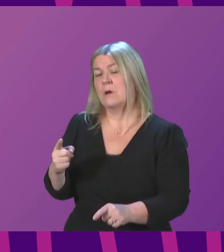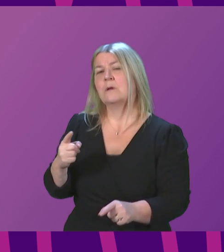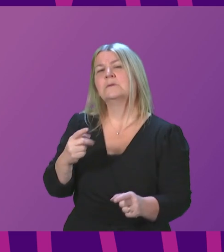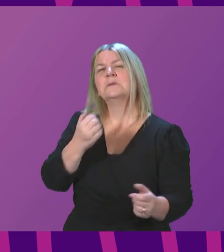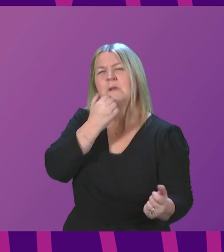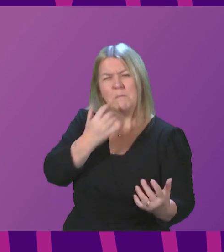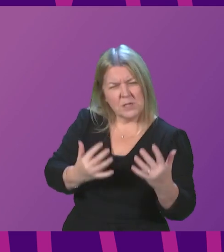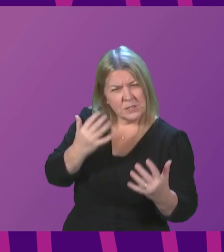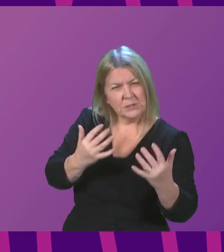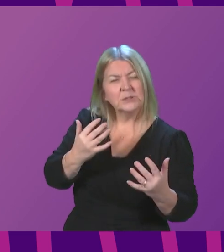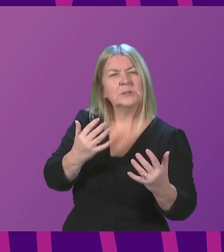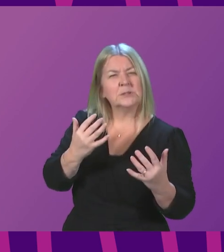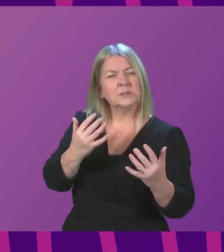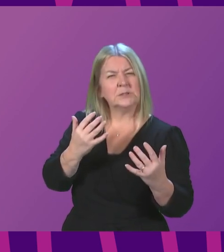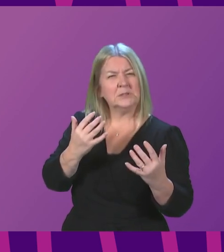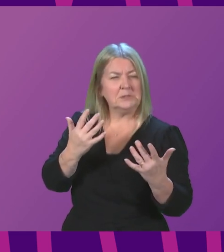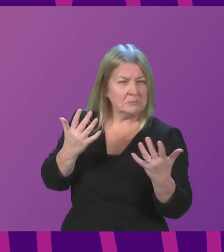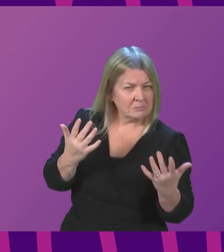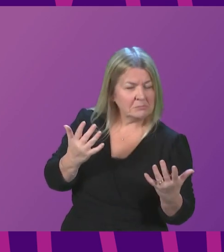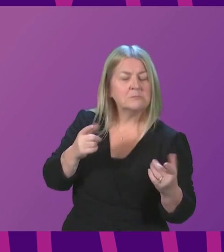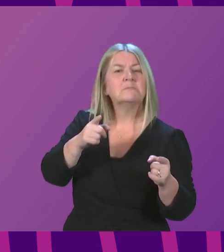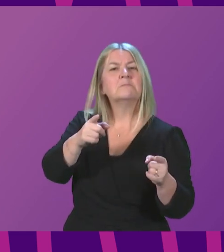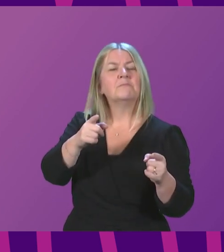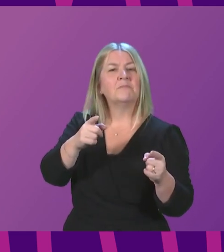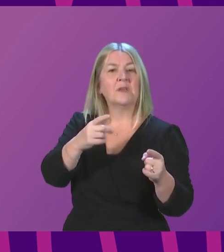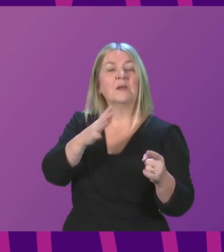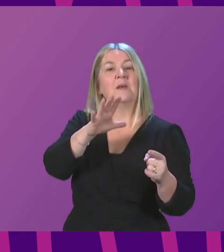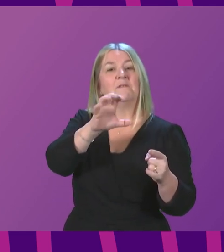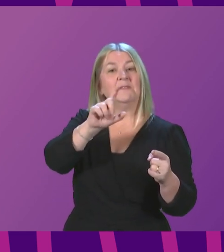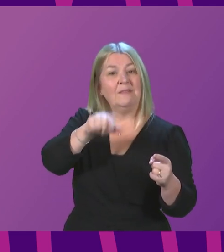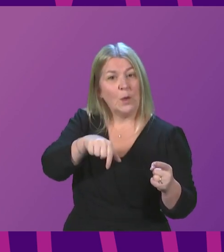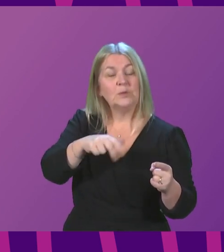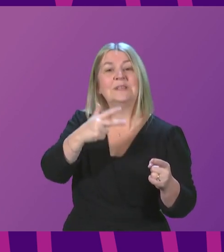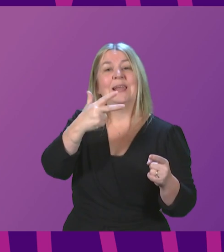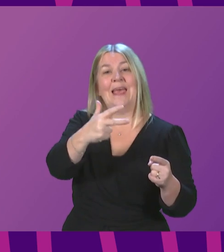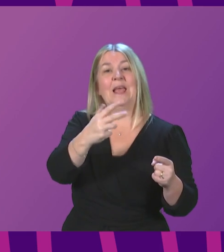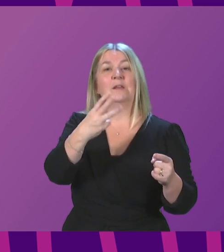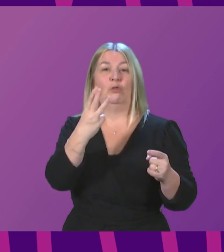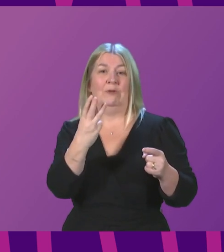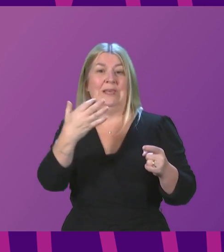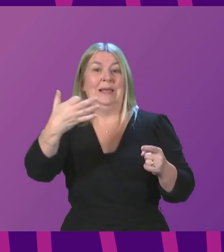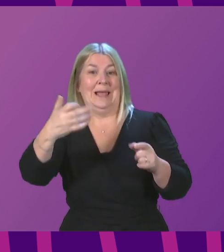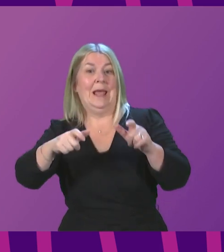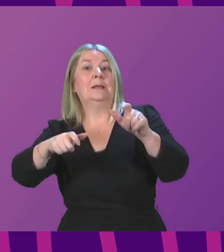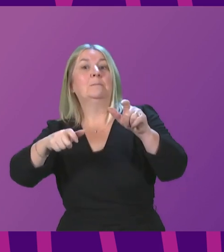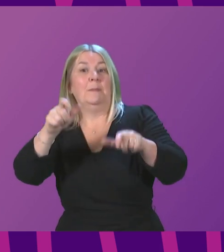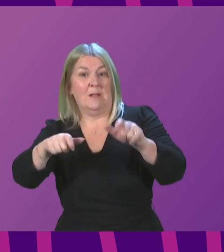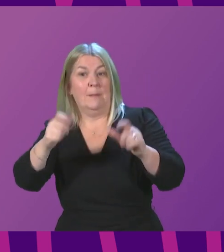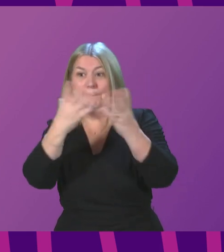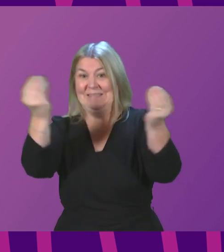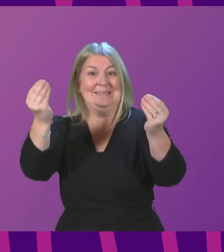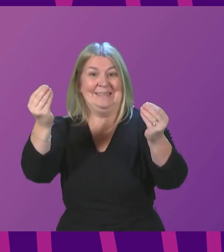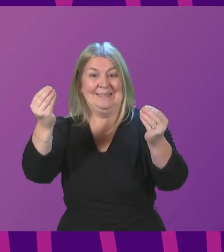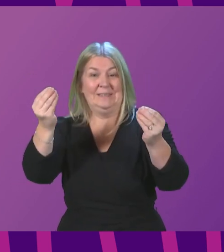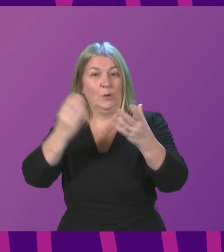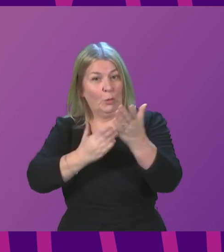in financial years but in the calendar year of 2021 there have been 15,839 missing person investigations conducted